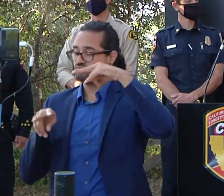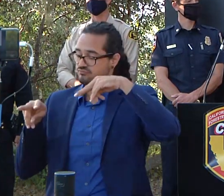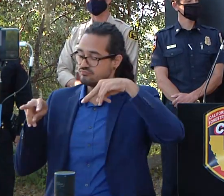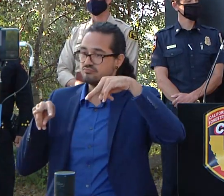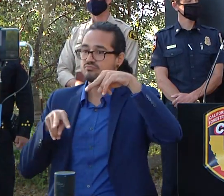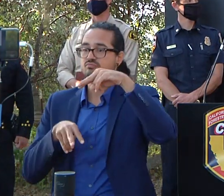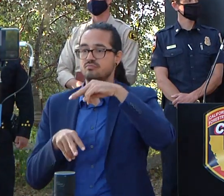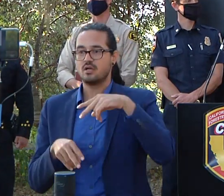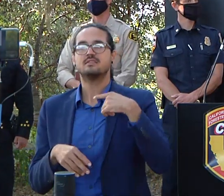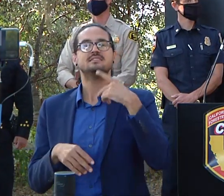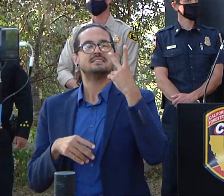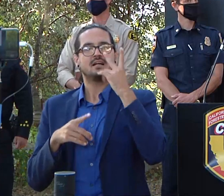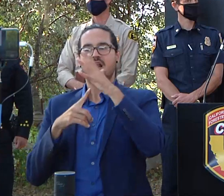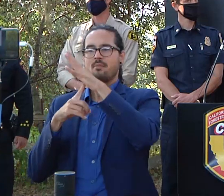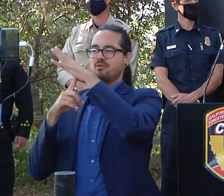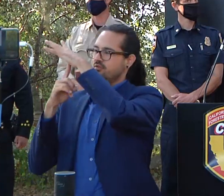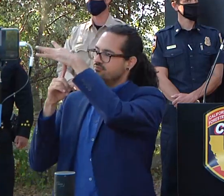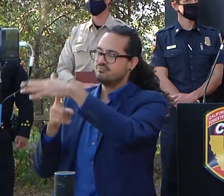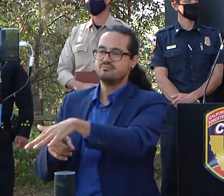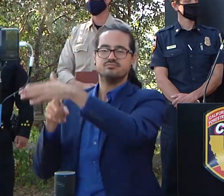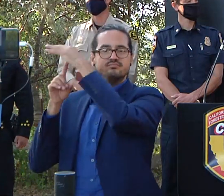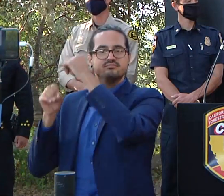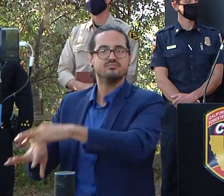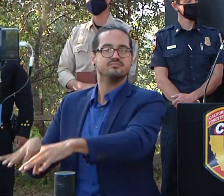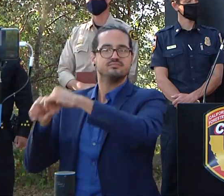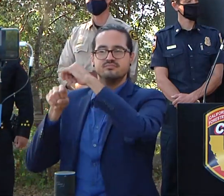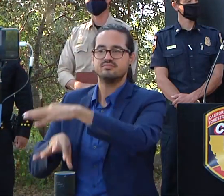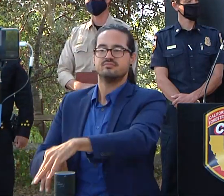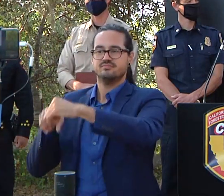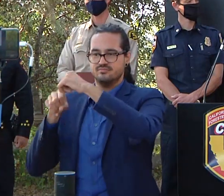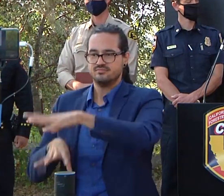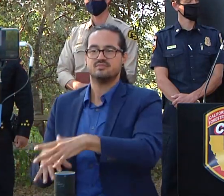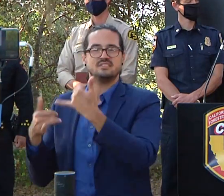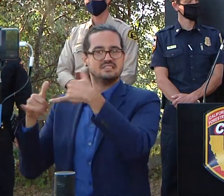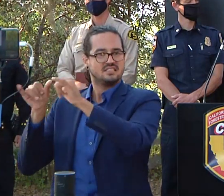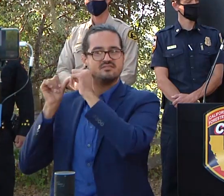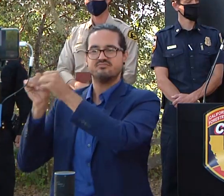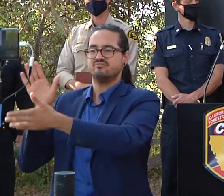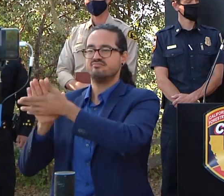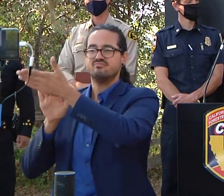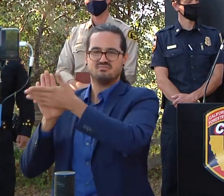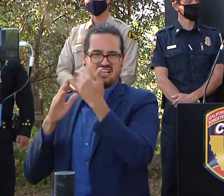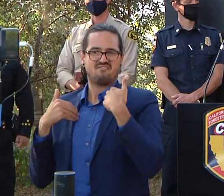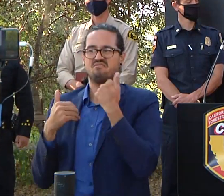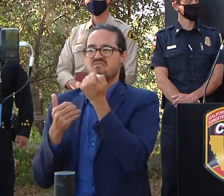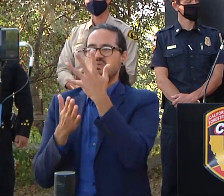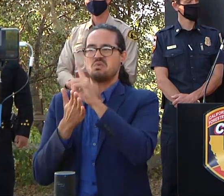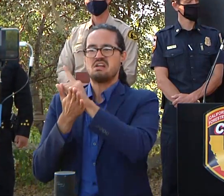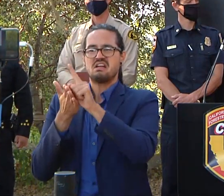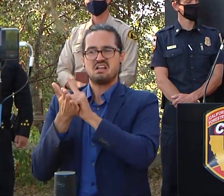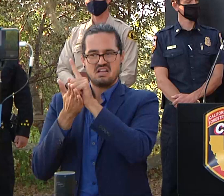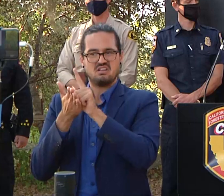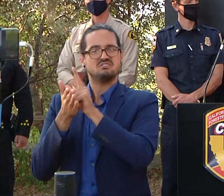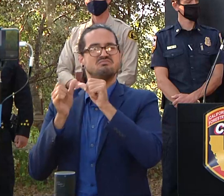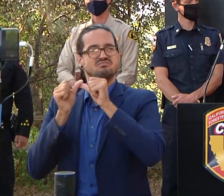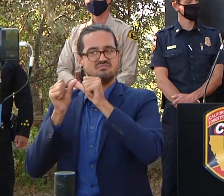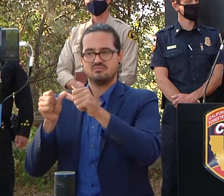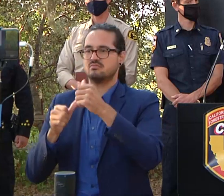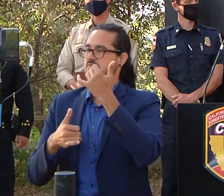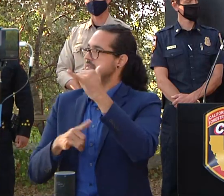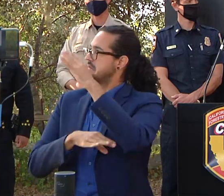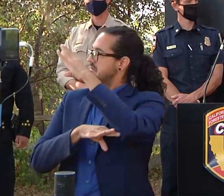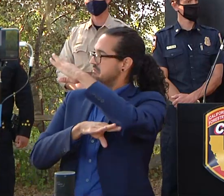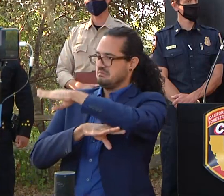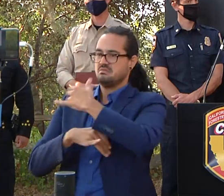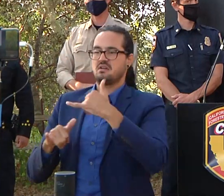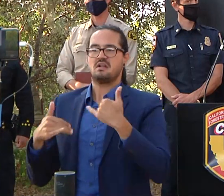don't have the latest totals yet as far as the day they're still flying they still have a few hours of daylight to fly uh but we won't time them out today again due